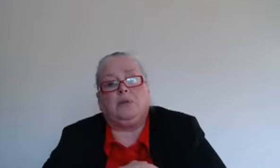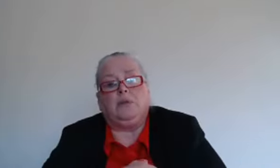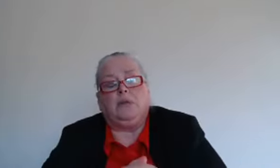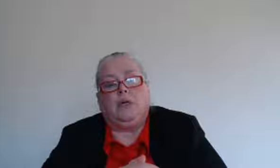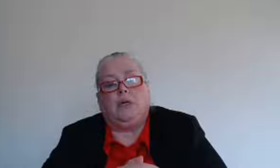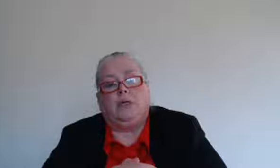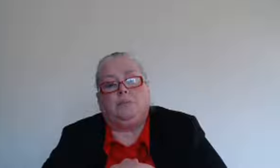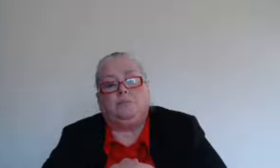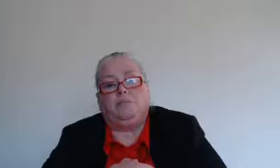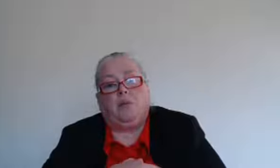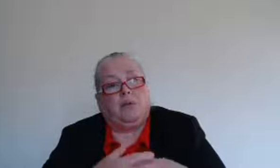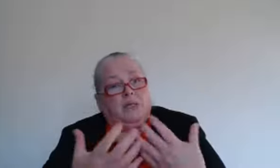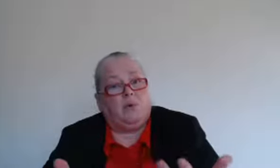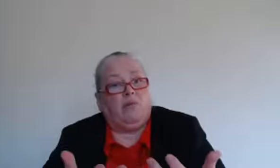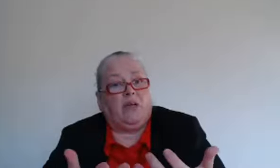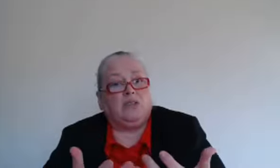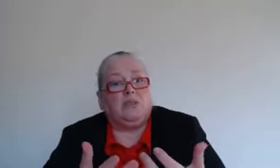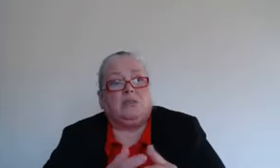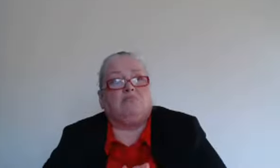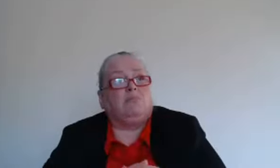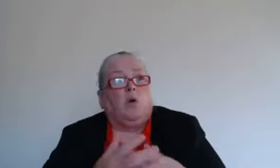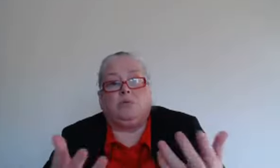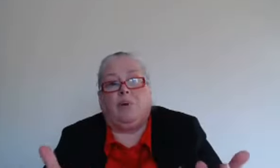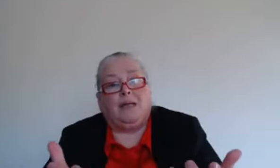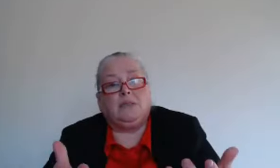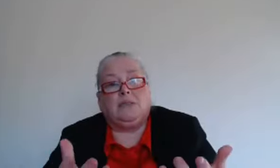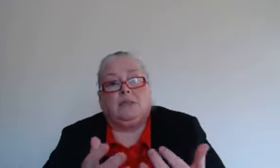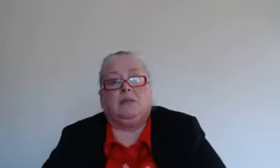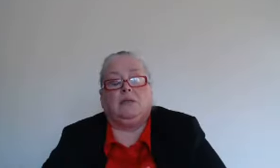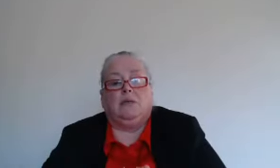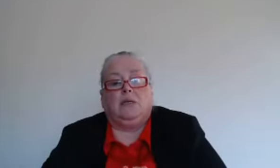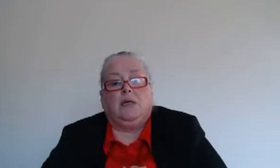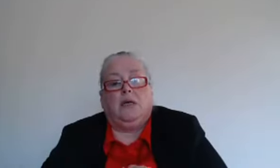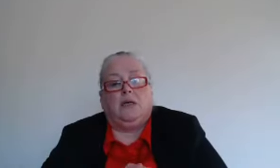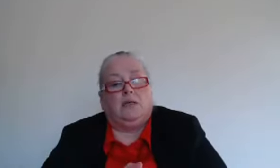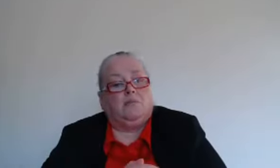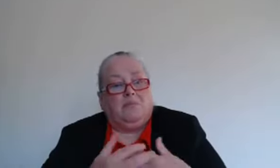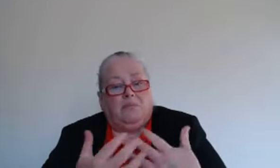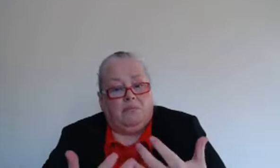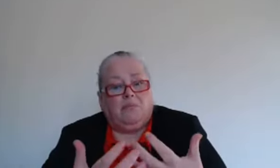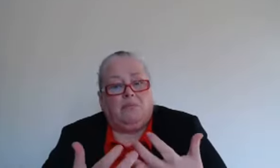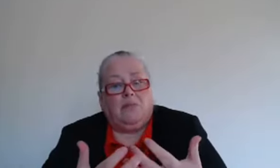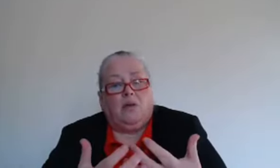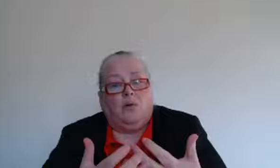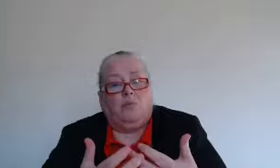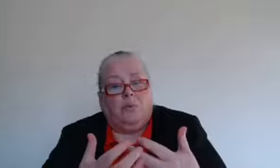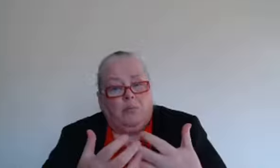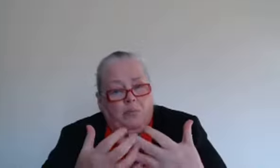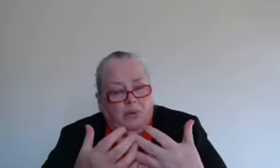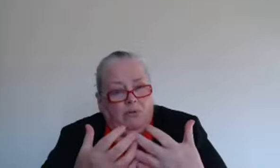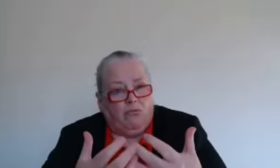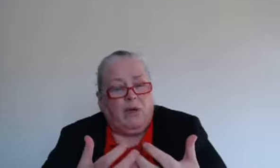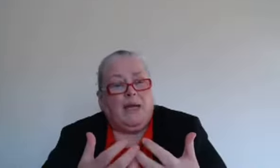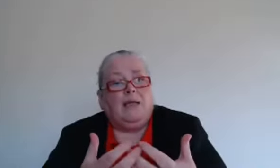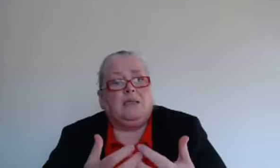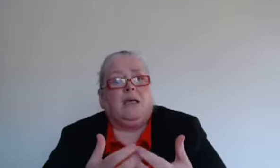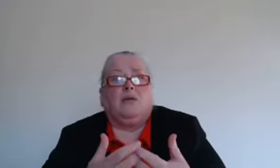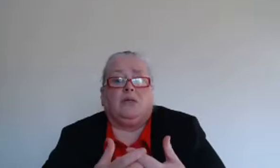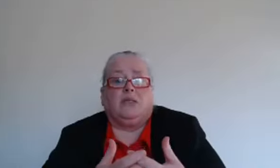maybe it is perfectionism codependency you know but really take a look at these